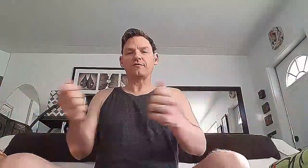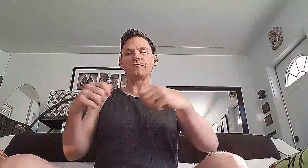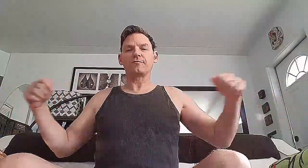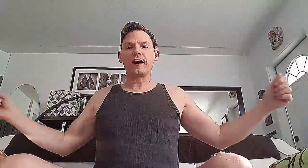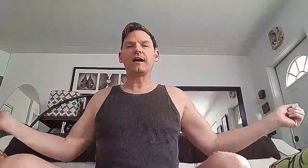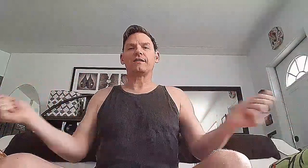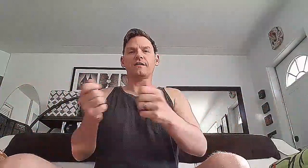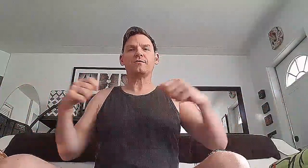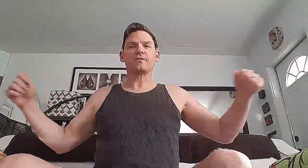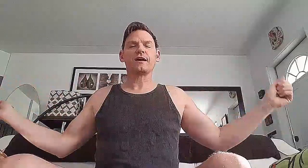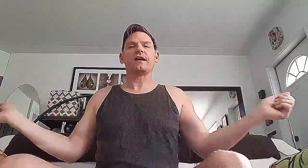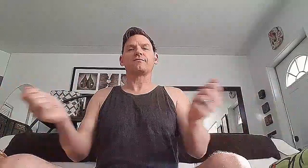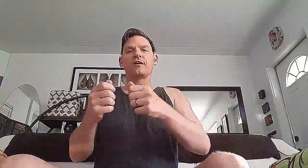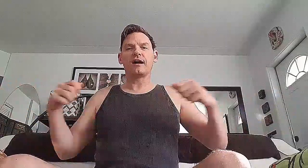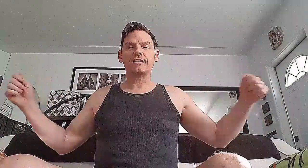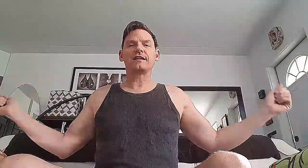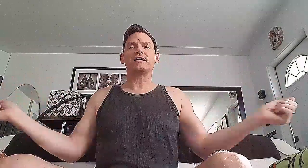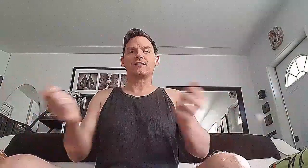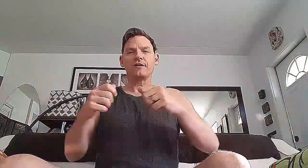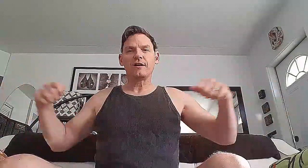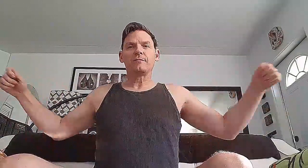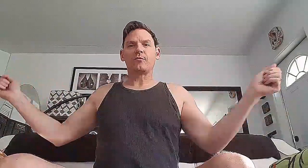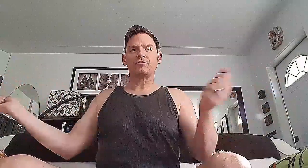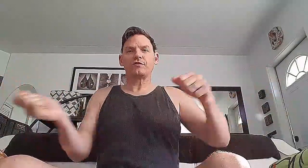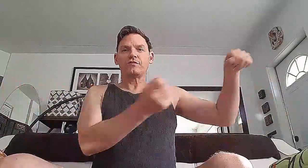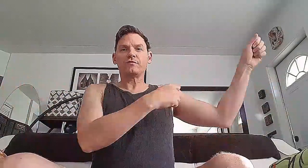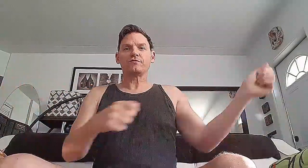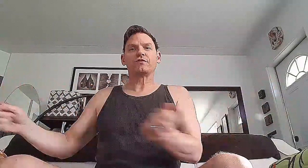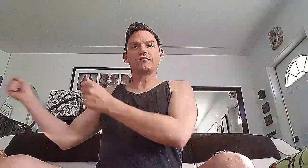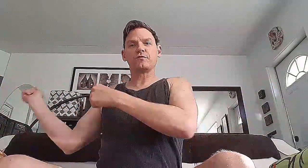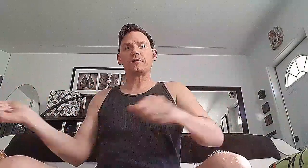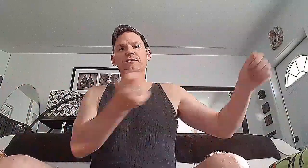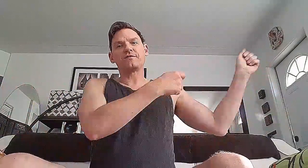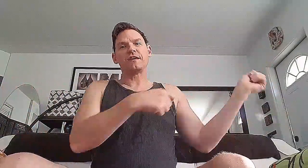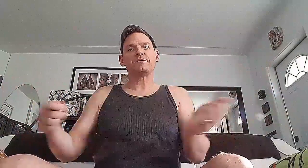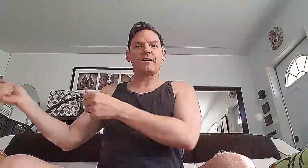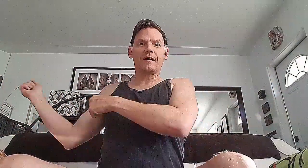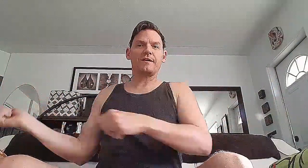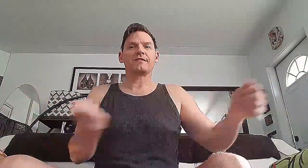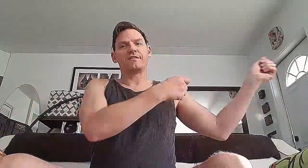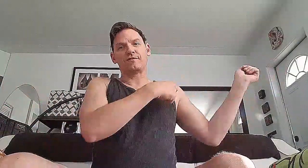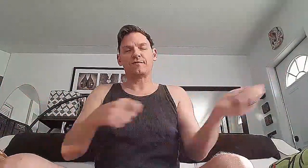some variety, we're going to add variety later. But what you can do is you can do them at the same time like this.